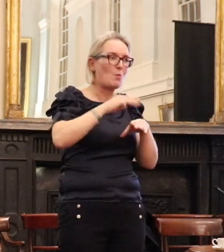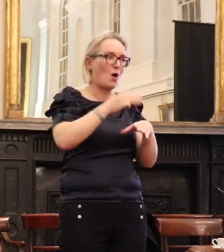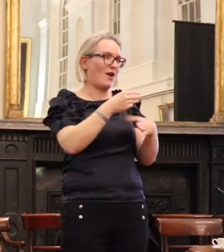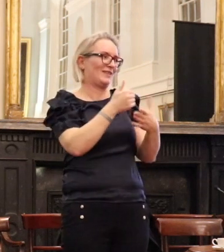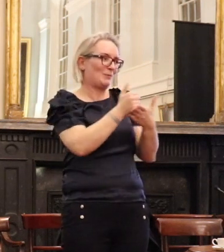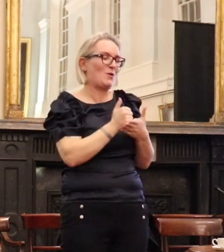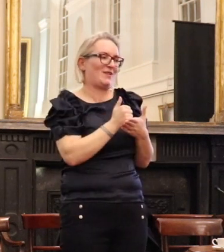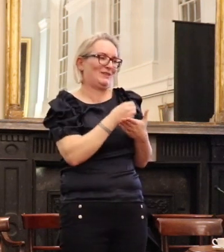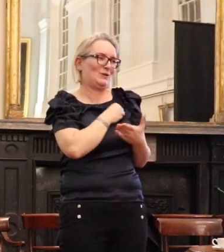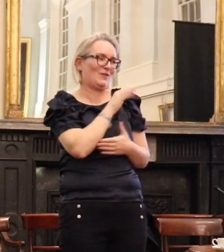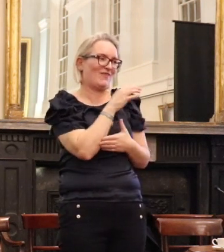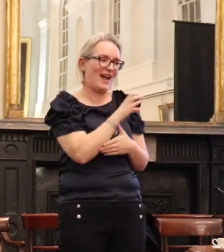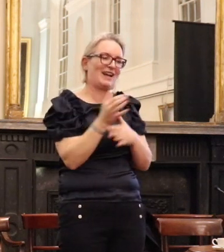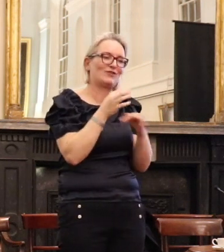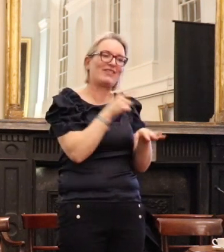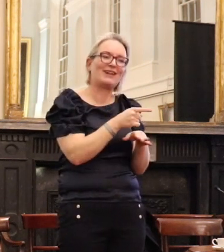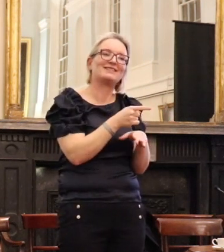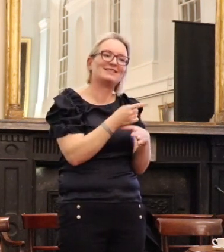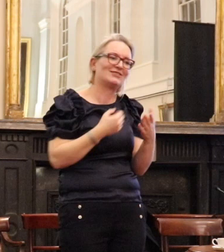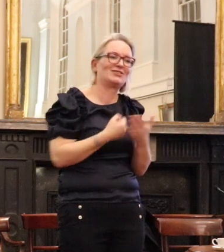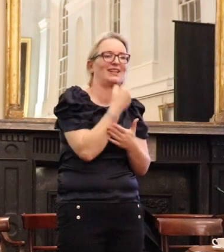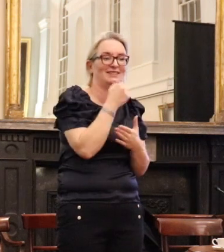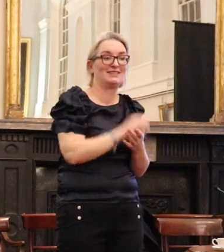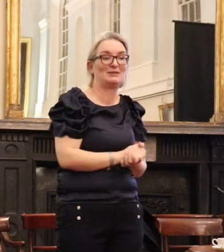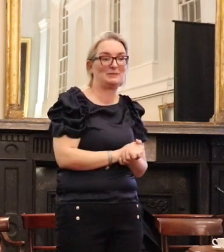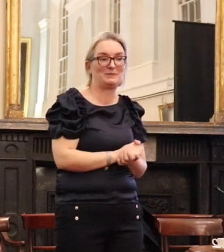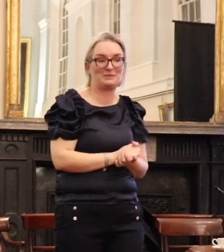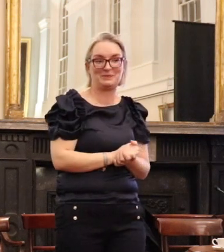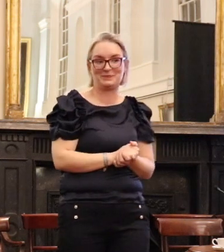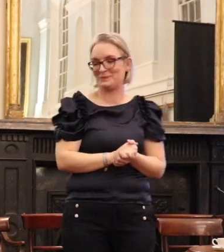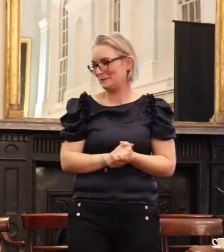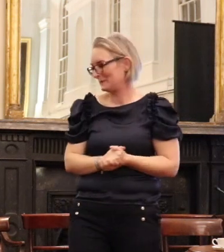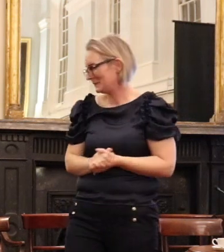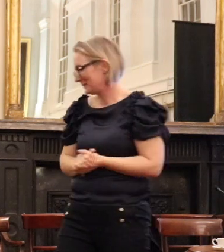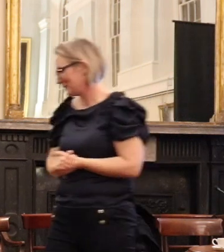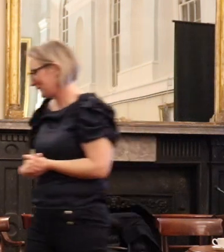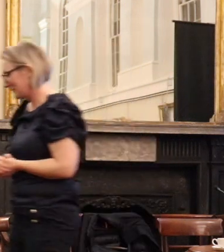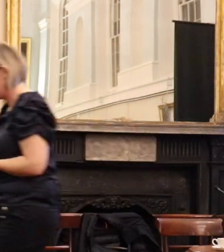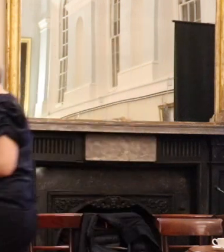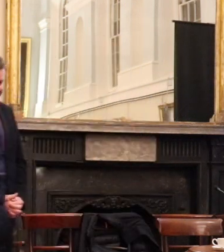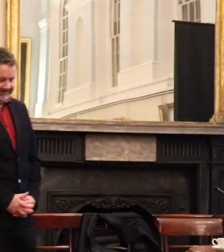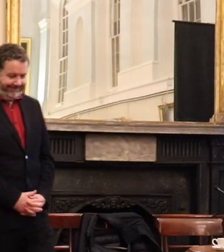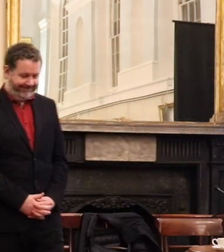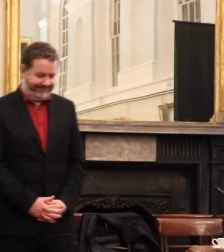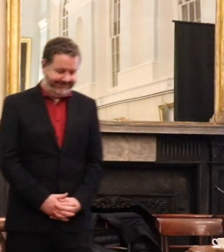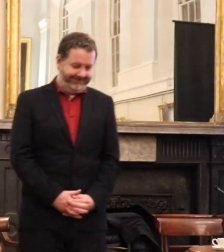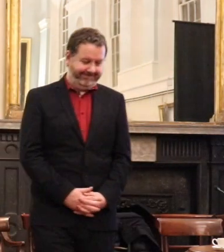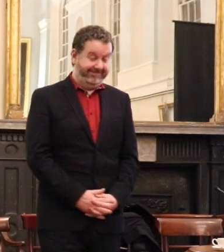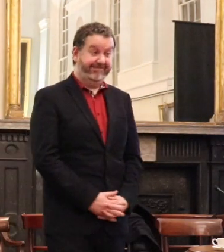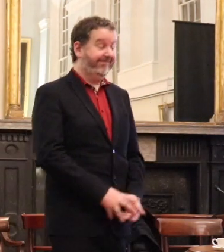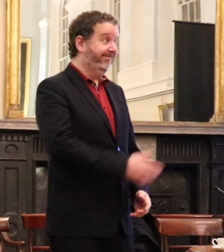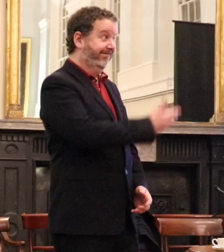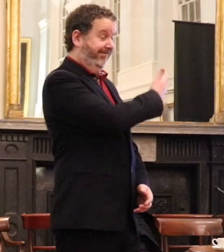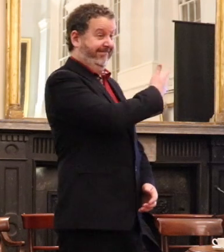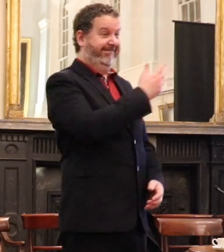that produces significant checks to families that have not seen significant checks and those cases did that. It